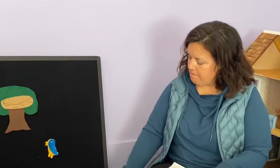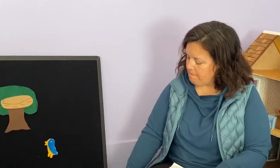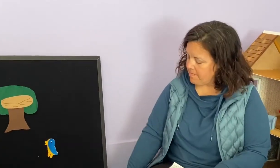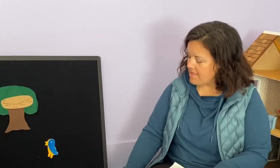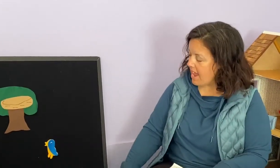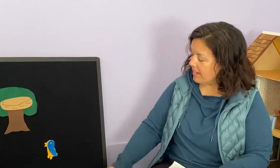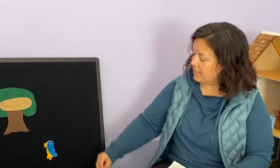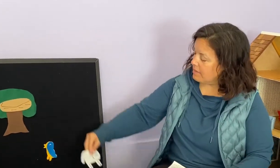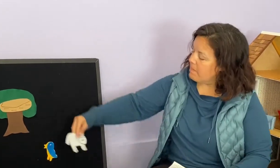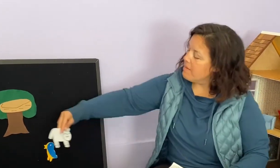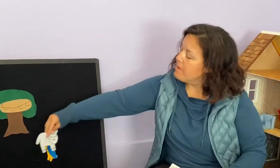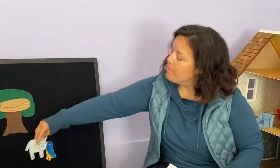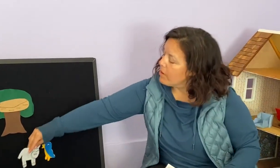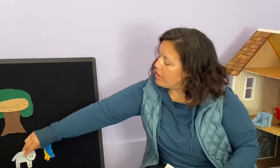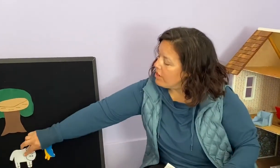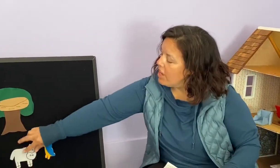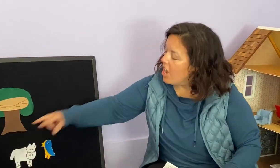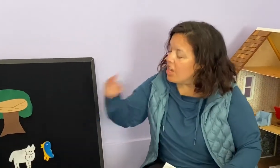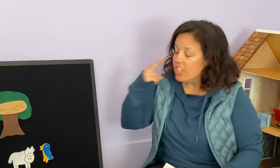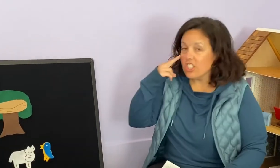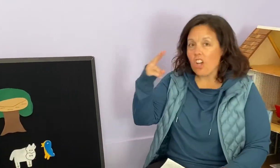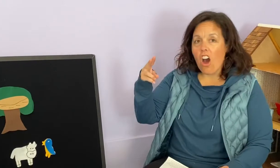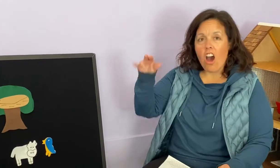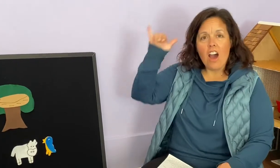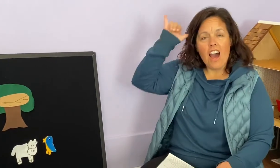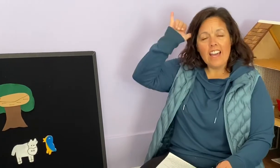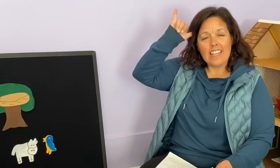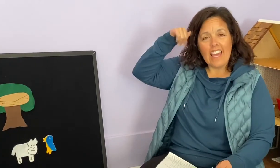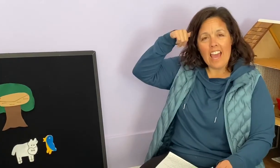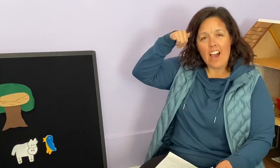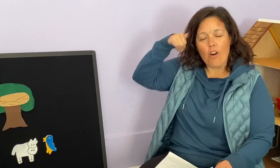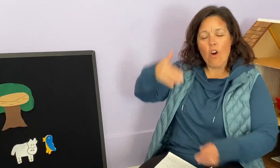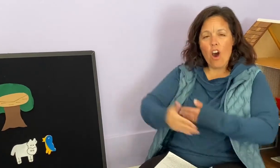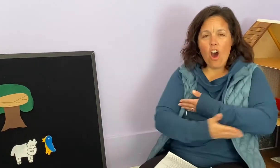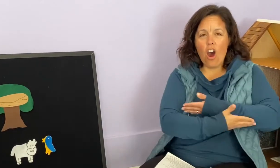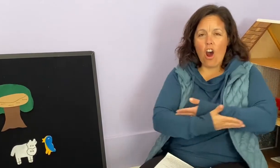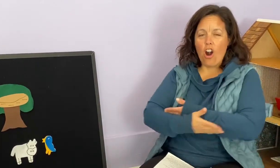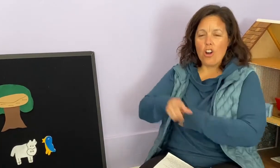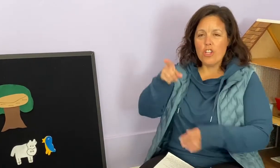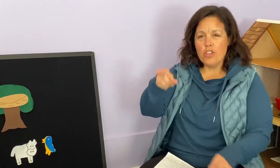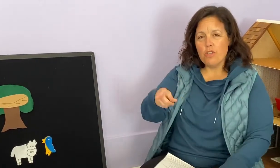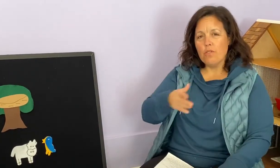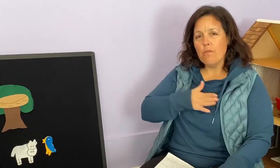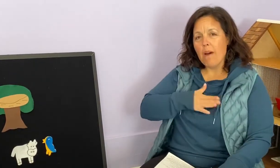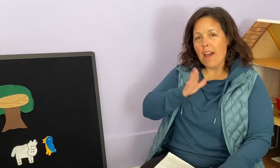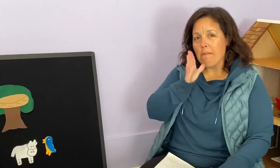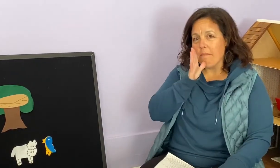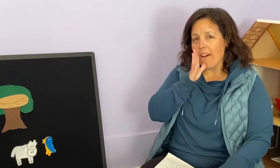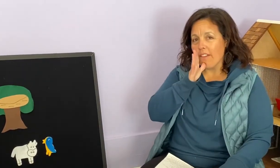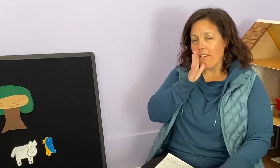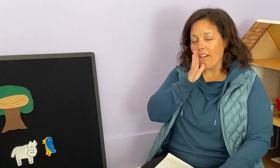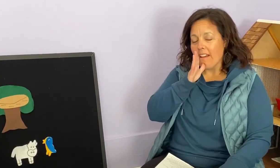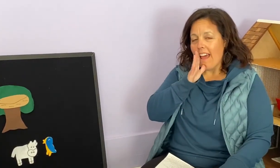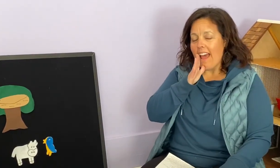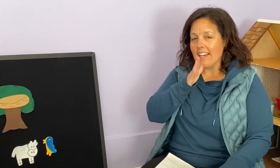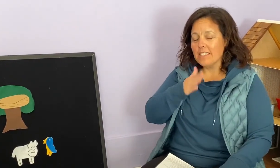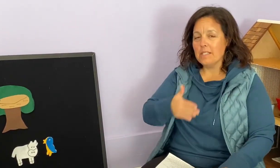Baby baby bird saw a cow. Are you my mother? Asked